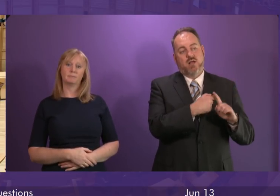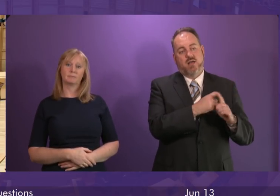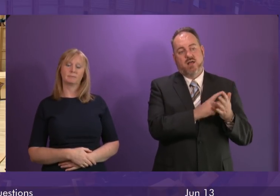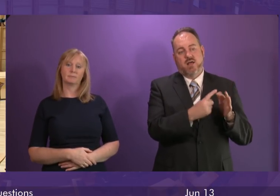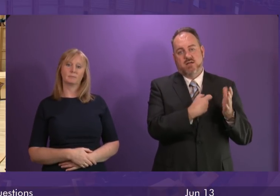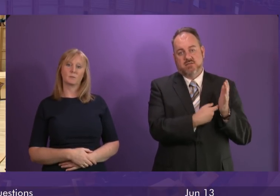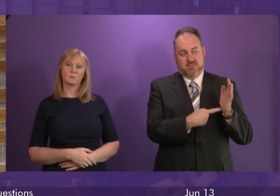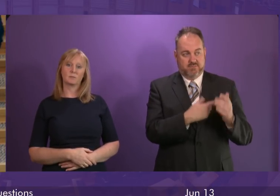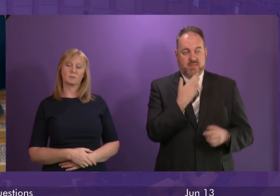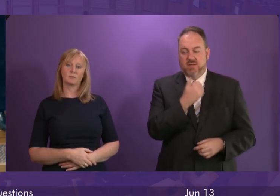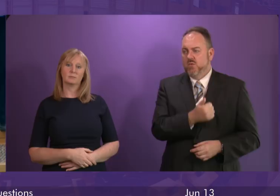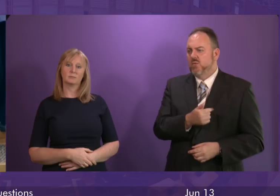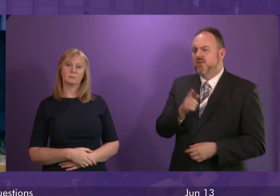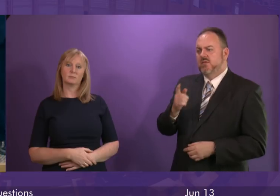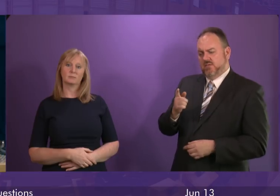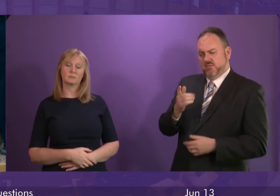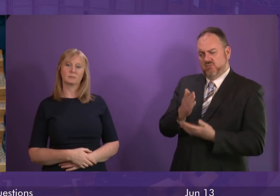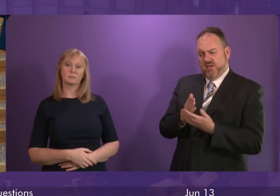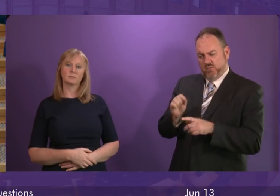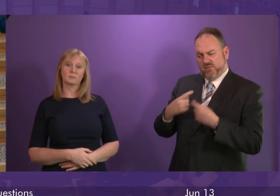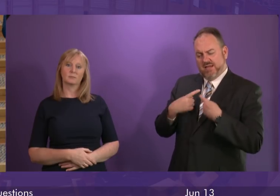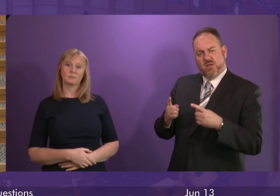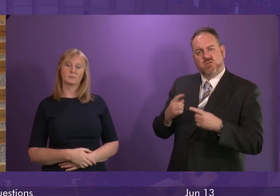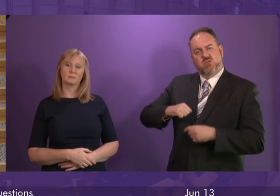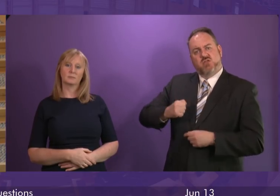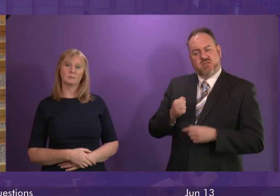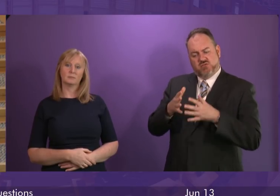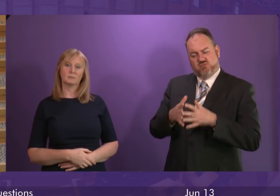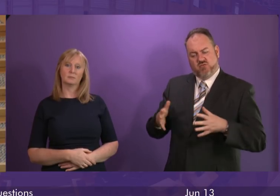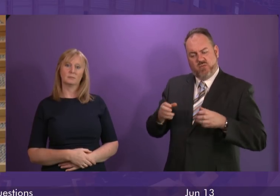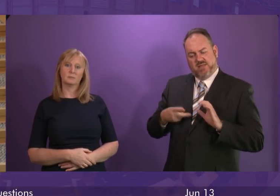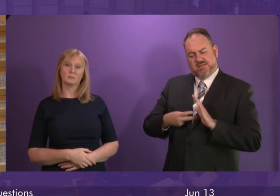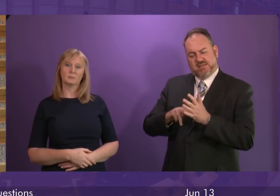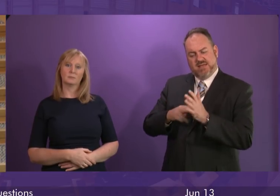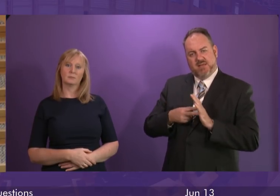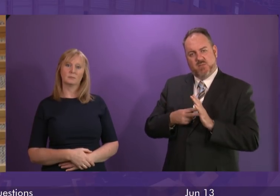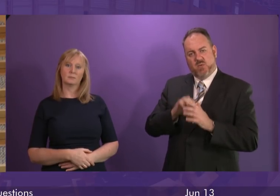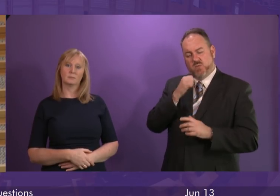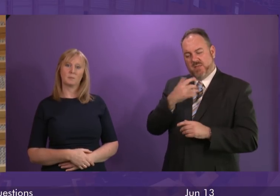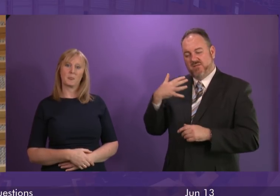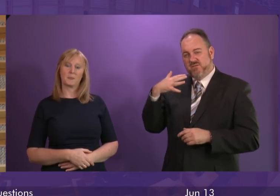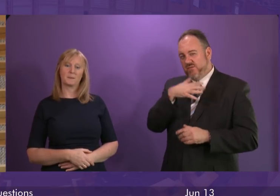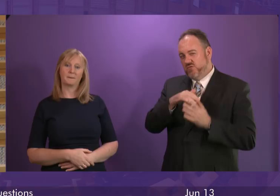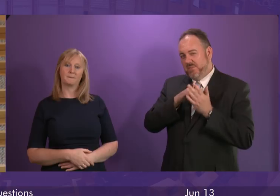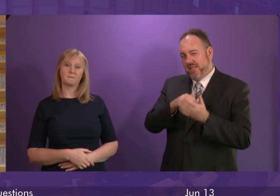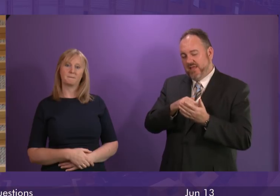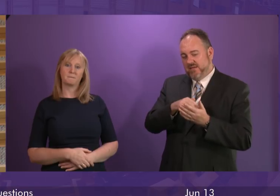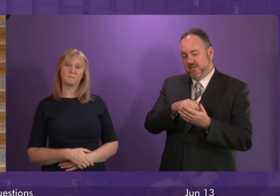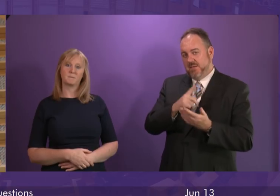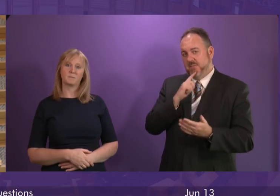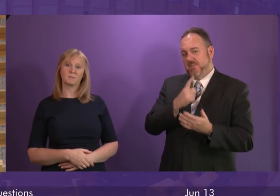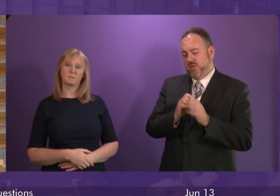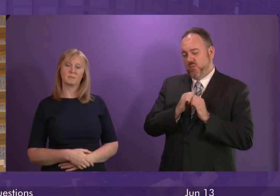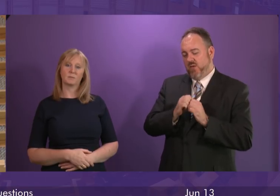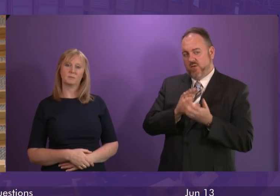2016 programme for Government the First Minister announced that the Scottish Growth Scheme would provide 500 million pounds of loans and guarantees to business